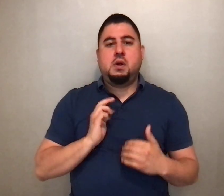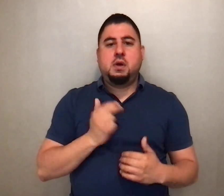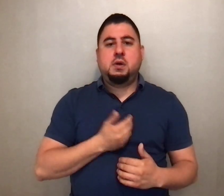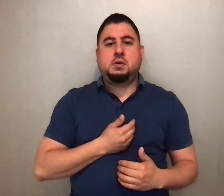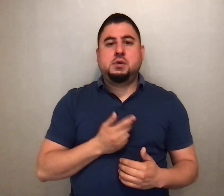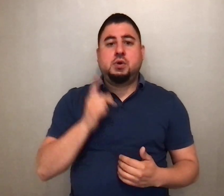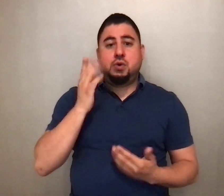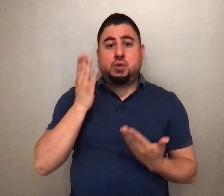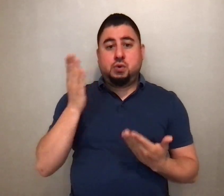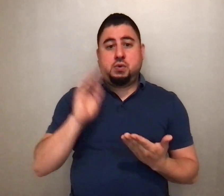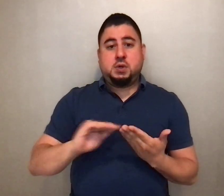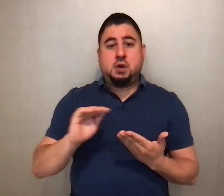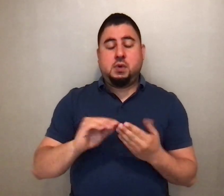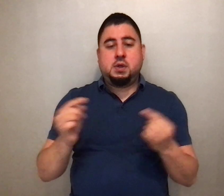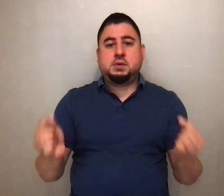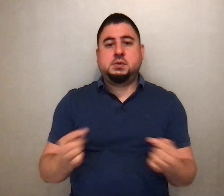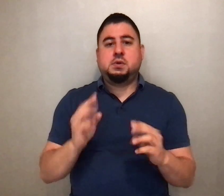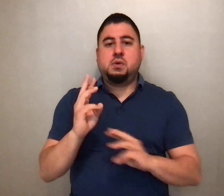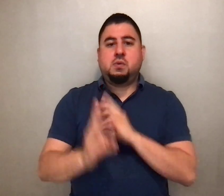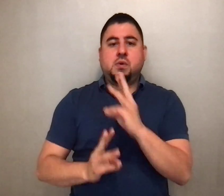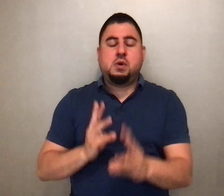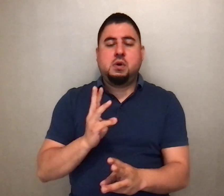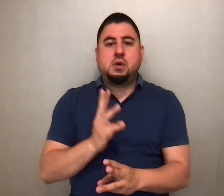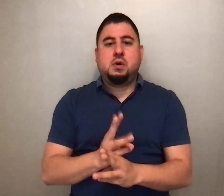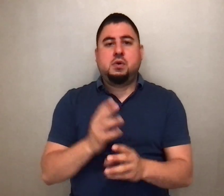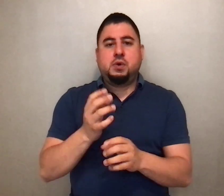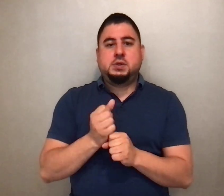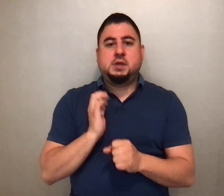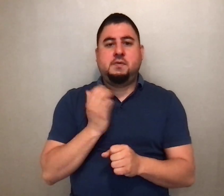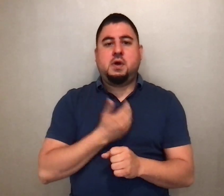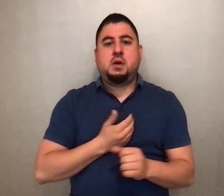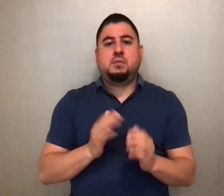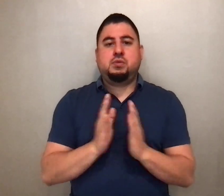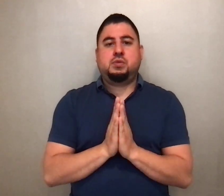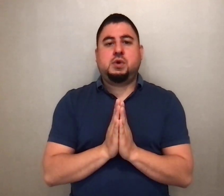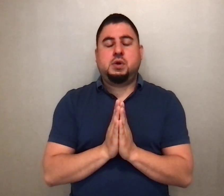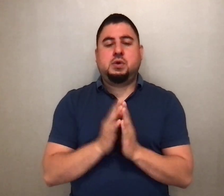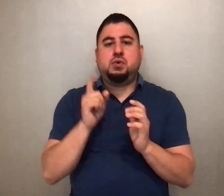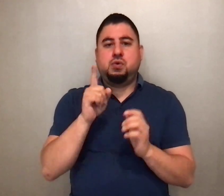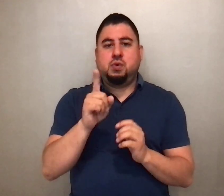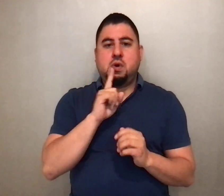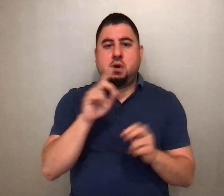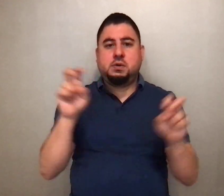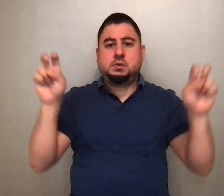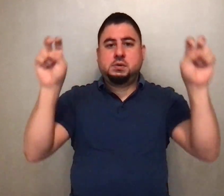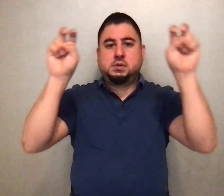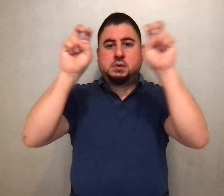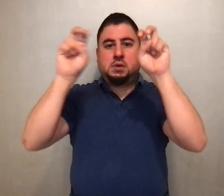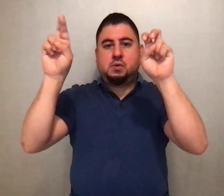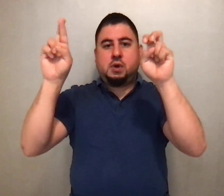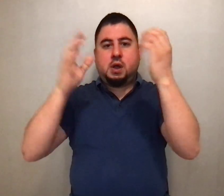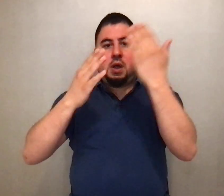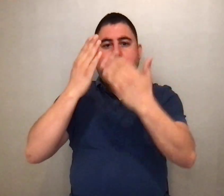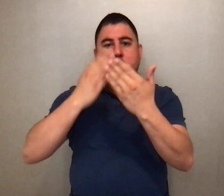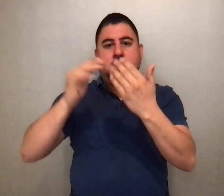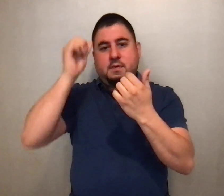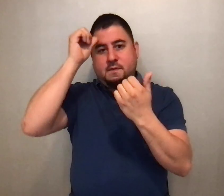you take away the sins of the world, receive our prayer. You are seated at the right hand of the Father, have